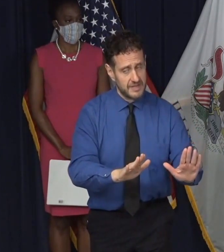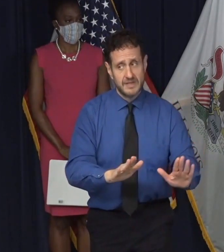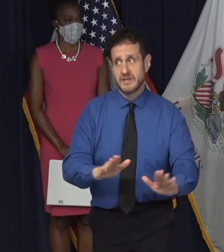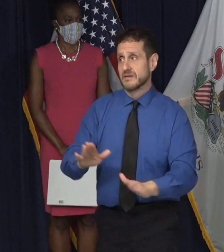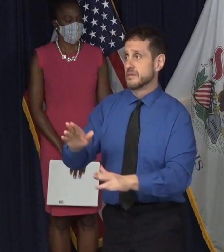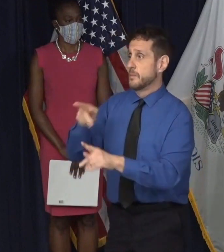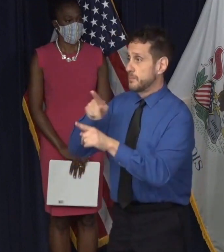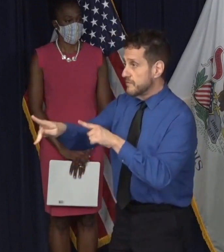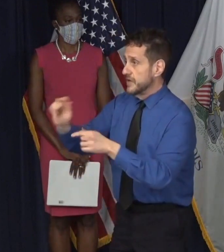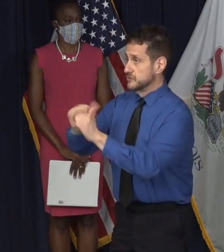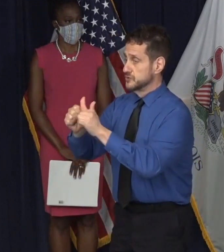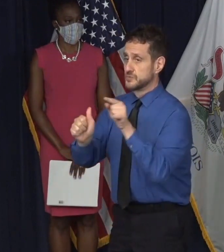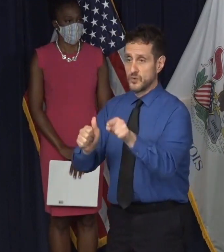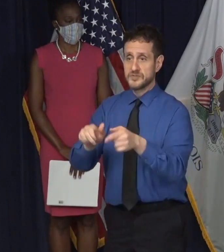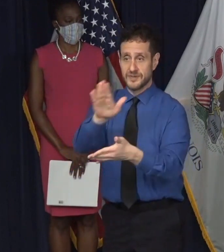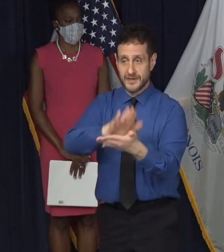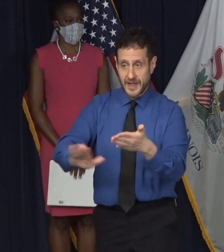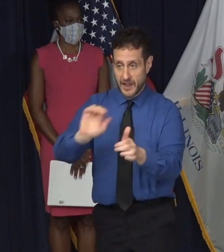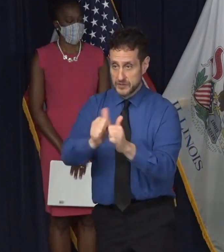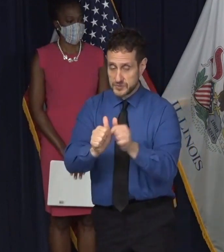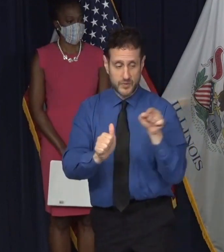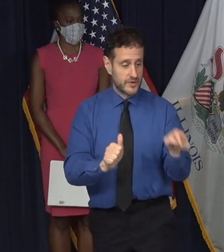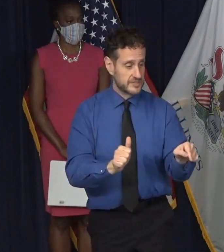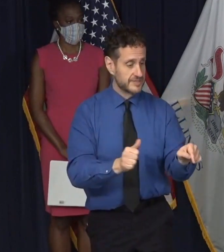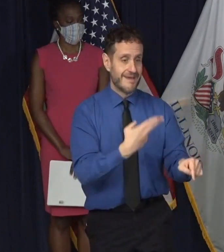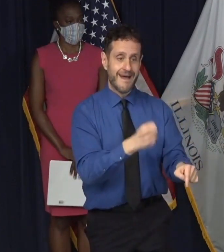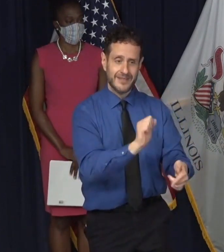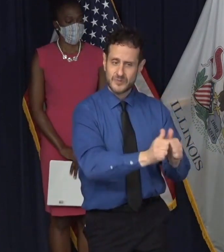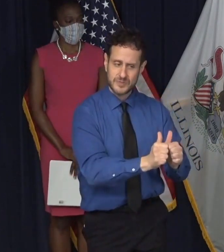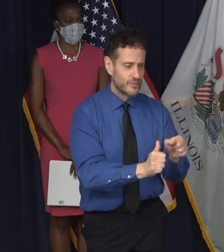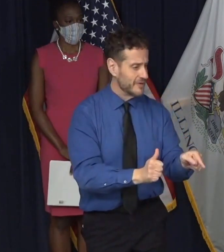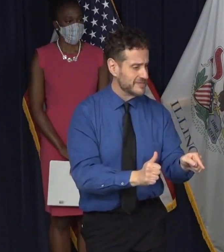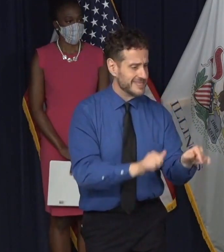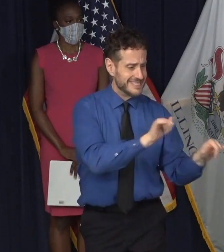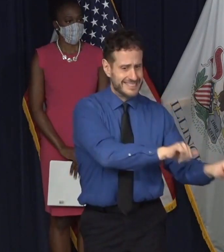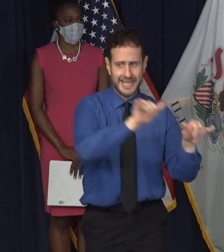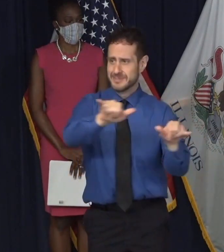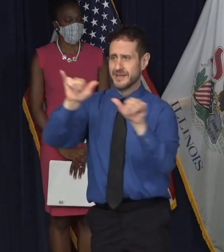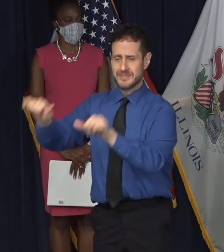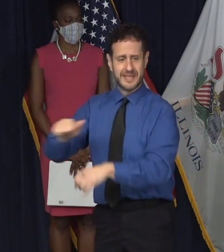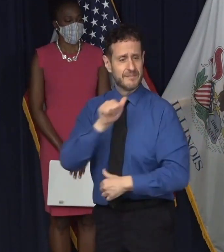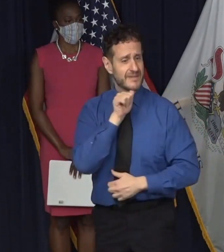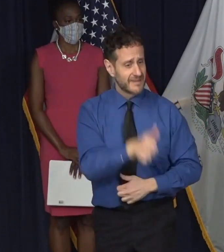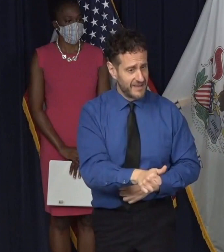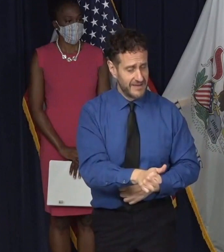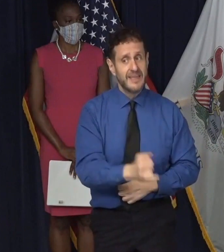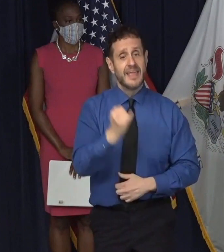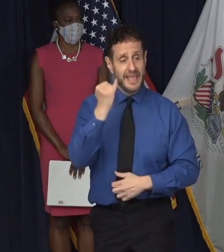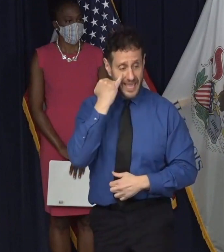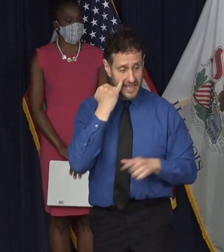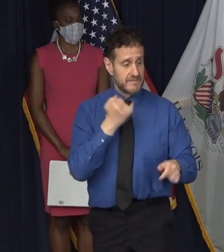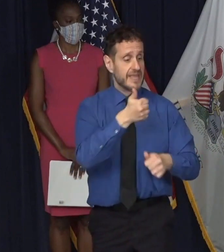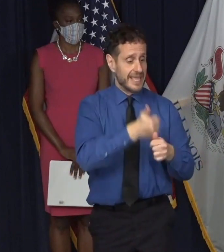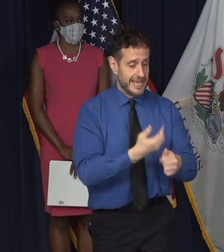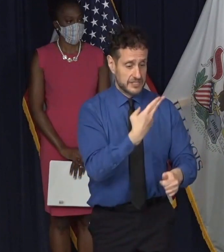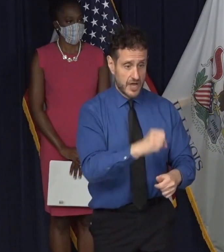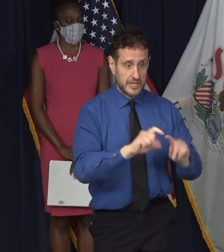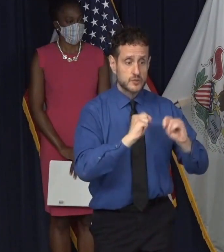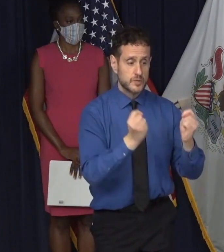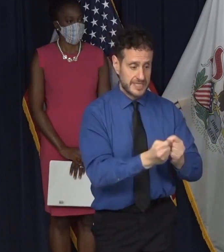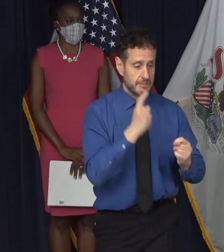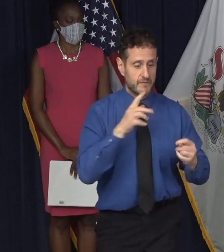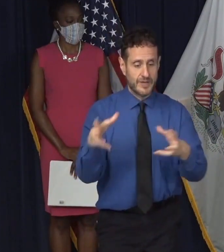levels. It's not football is the same as foot football here is the same as football over there. Um, if you could put a bubble around each one of these